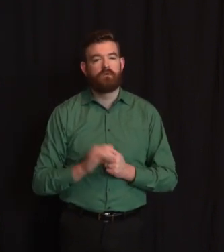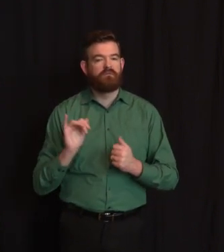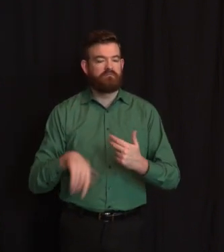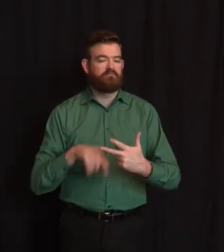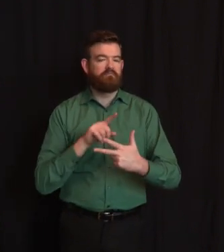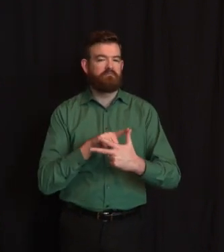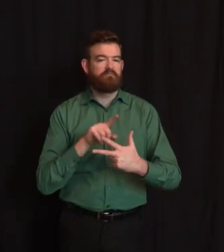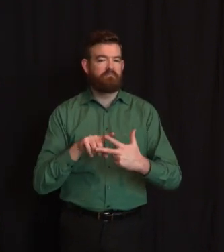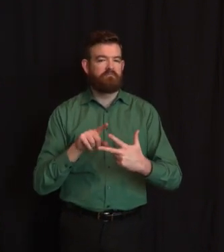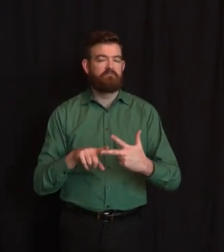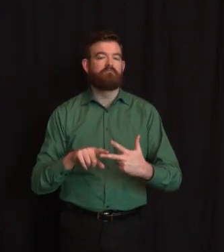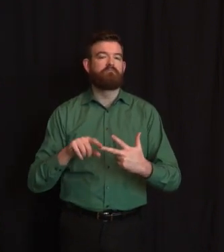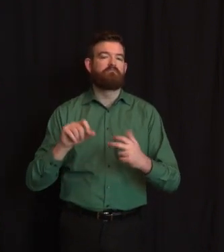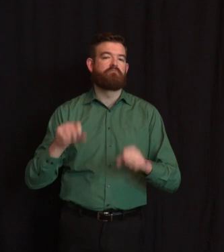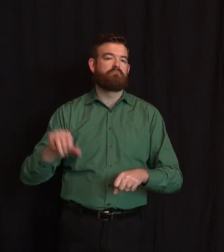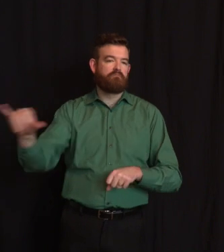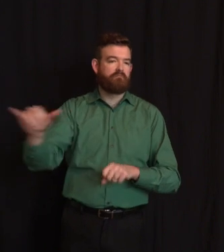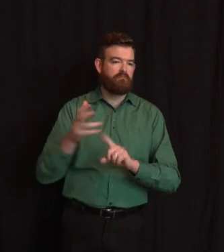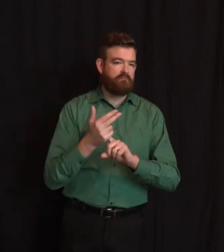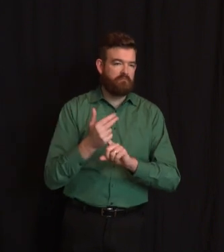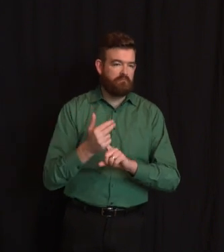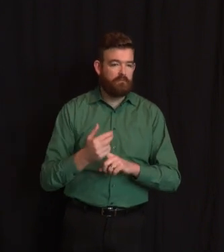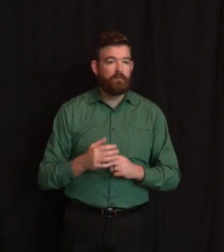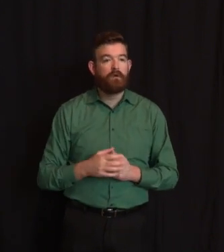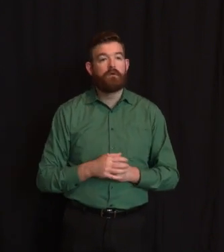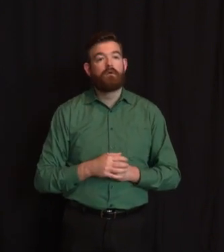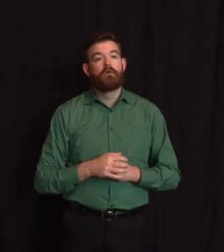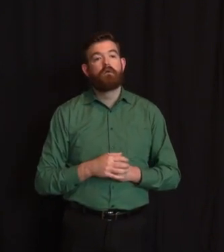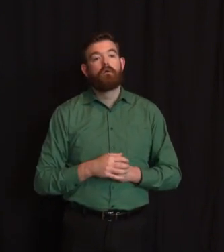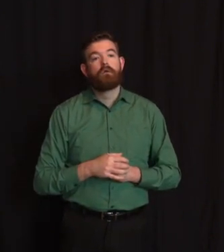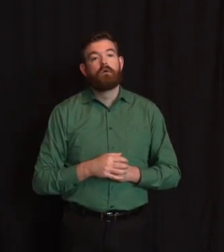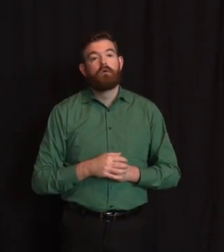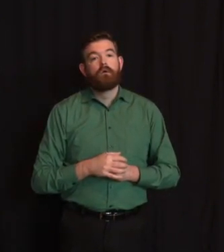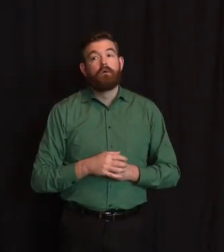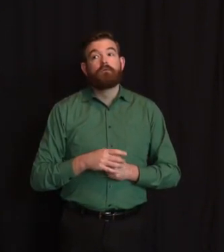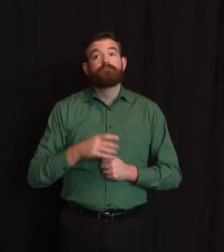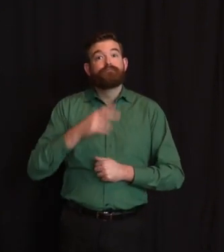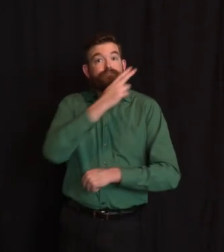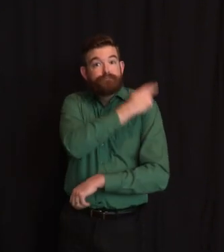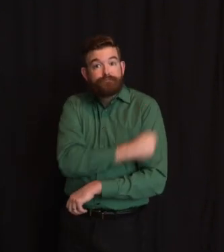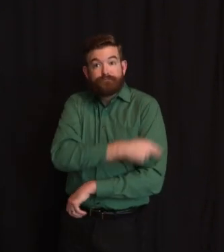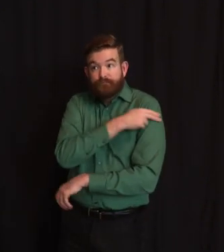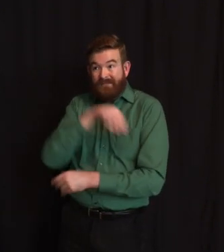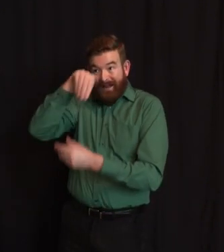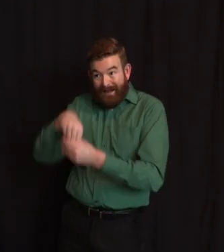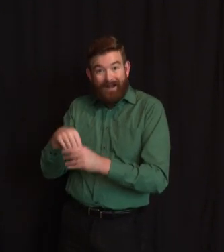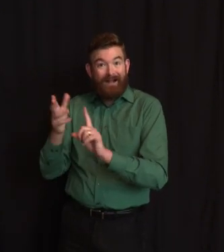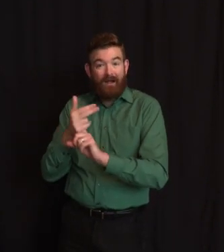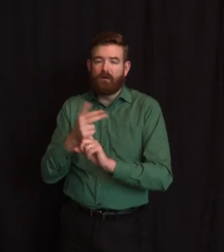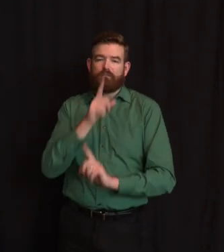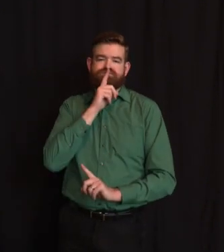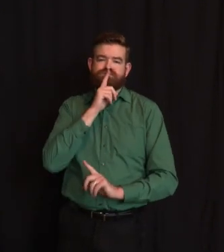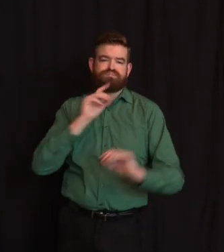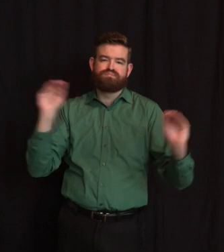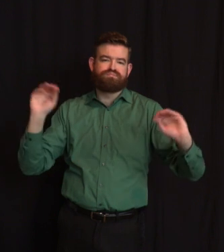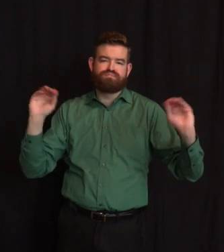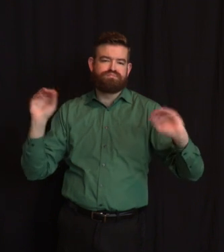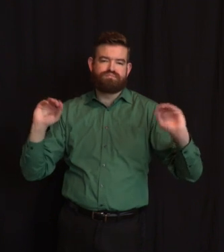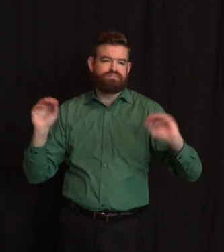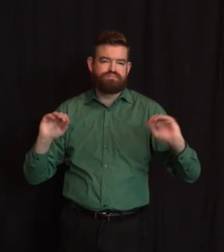please. I've given you a personal opinion on the kids wearing masks, but that would be my guess and that's an opinion, not a